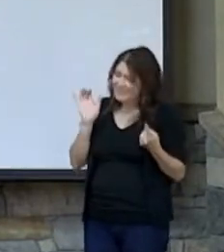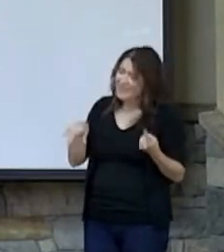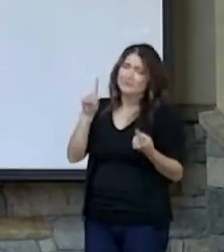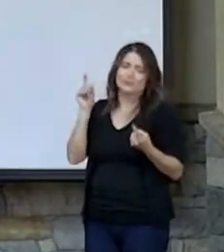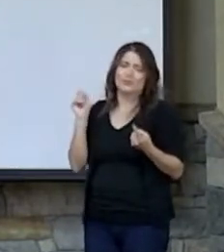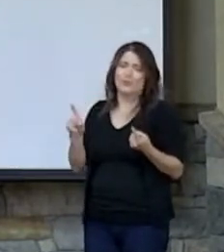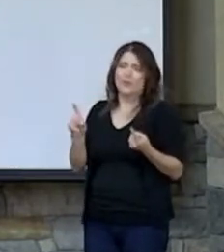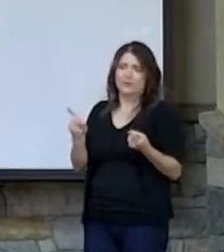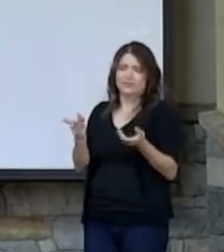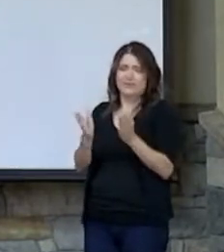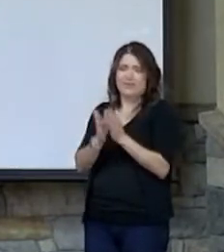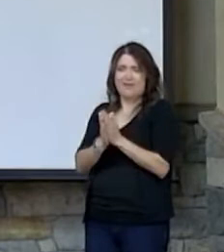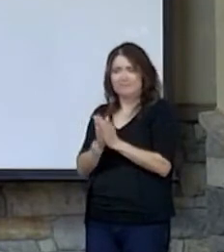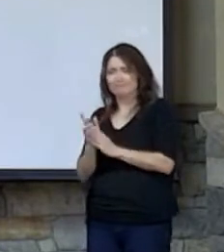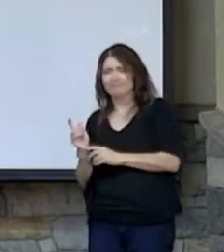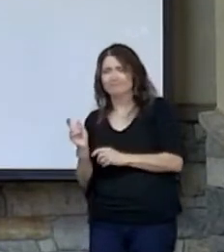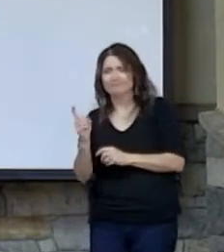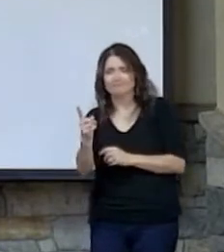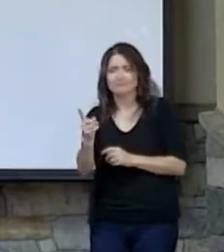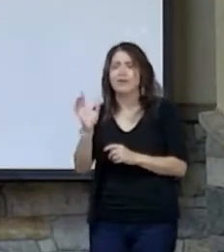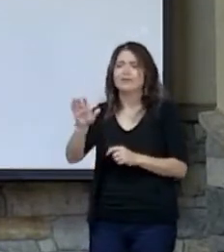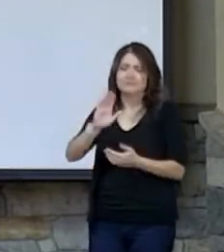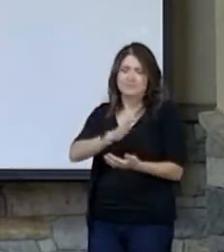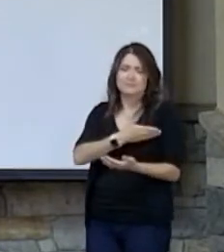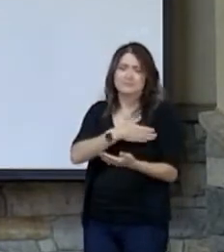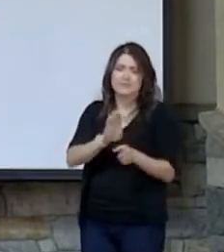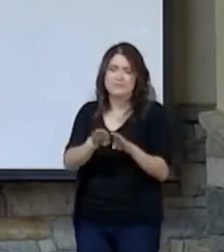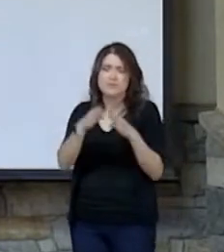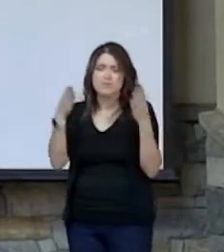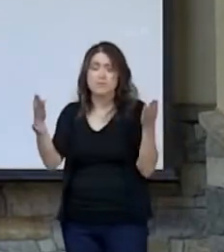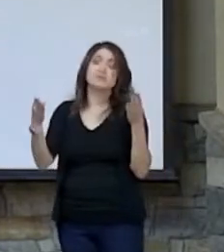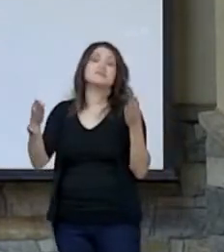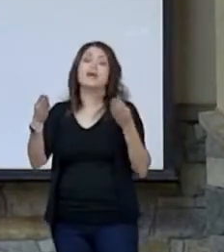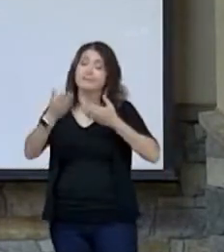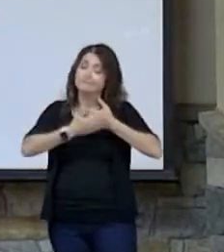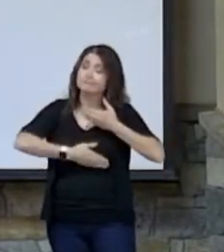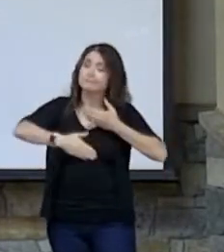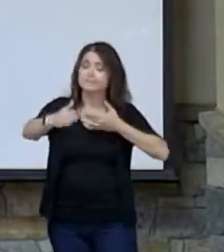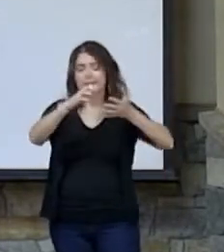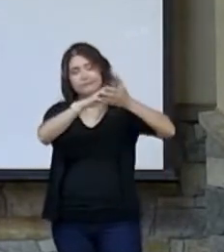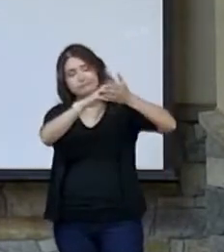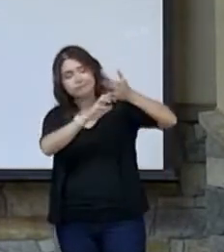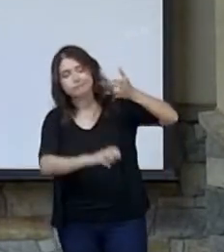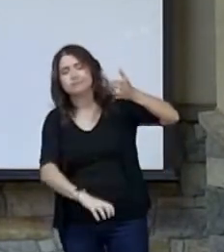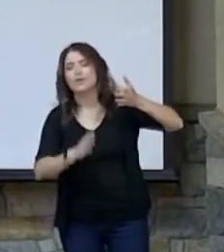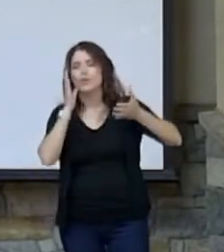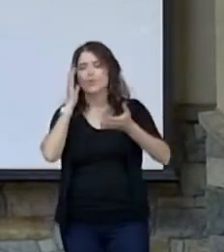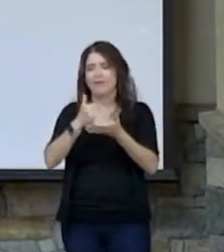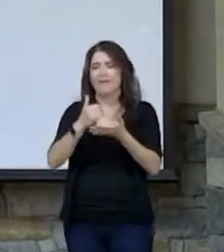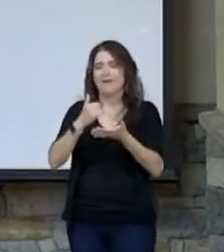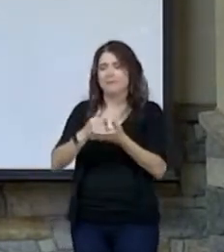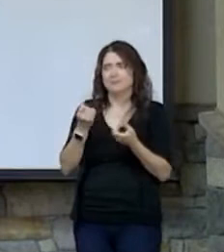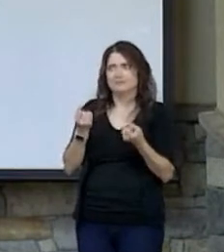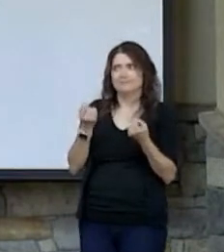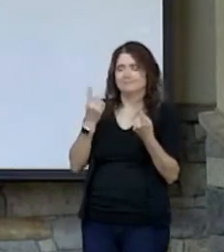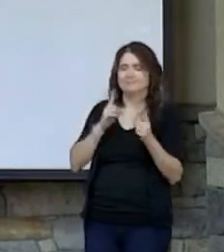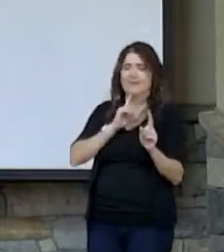posed as this psalm opens up. And the rest of the psalm is going to help us find the answer.